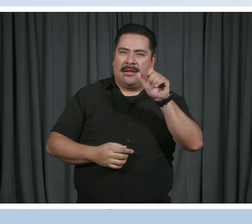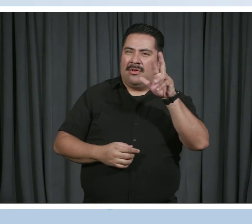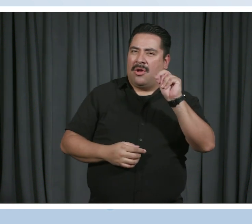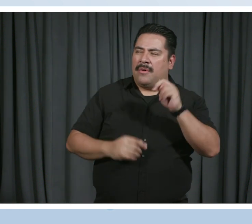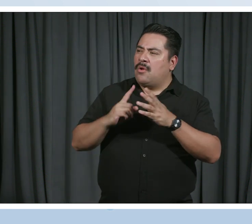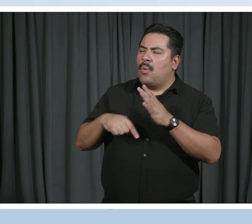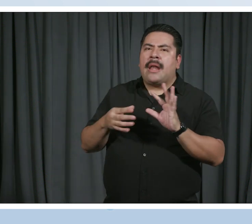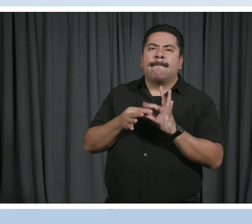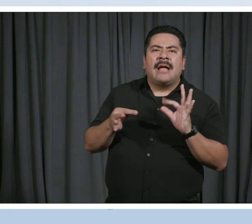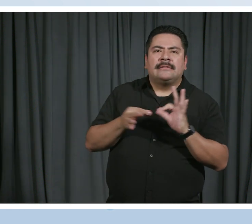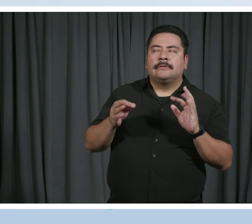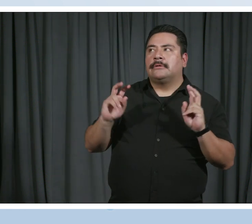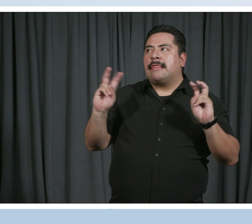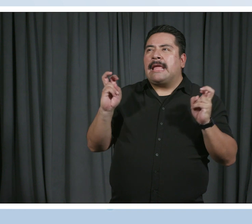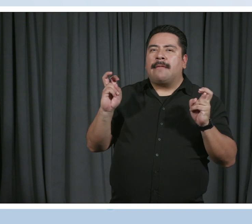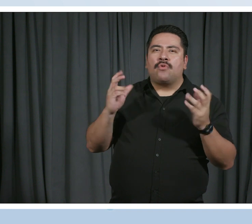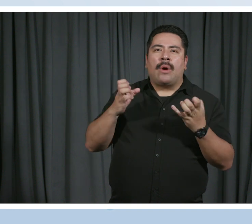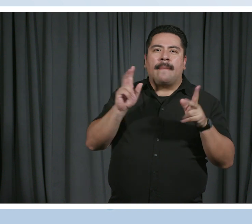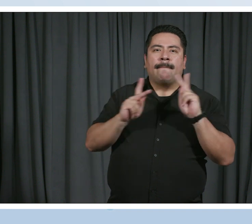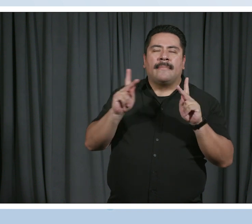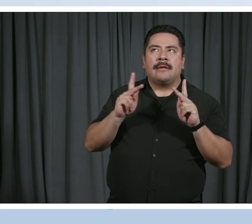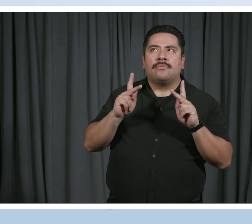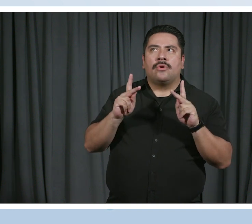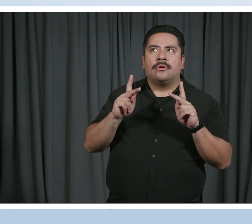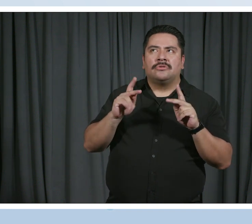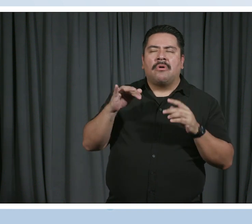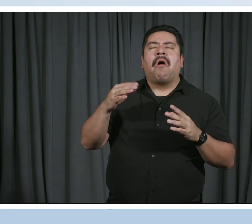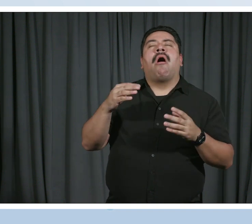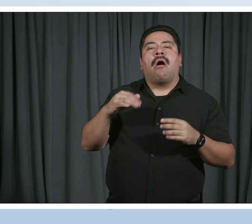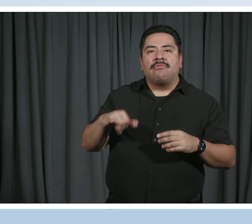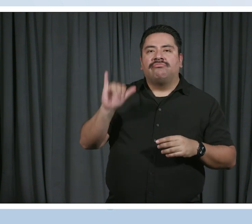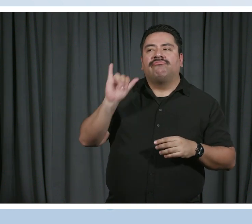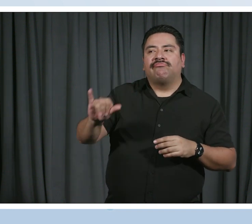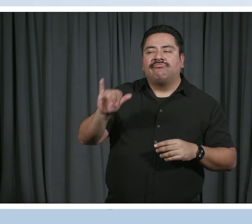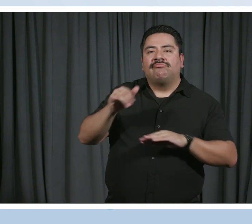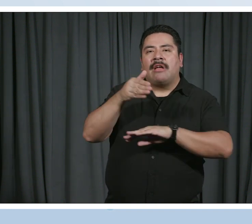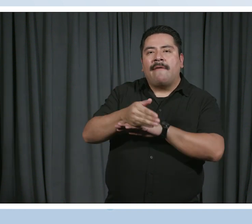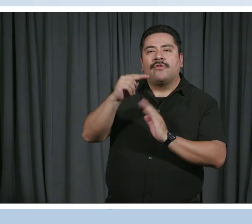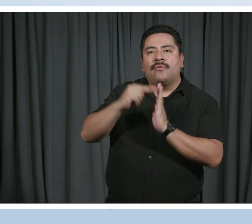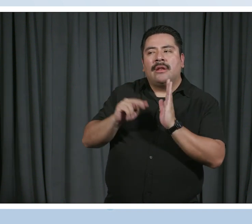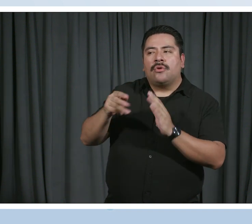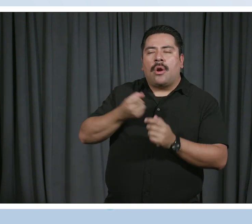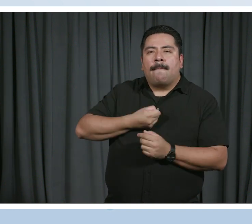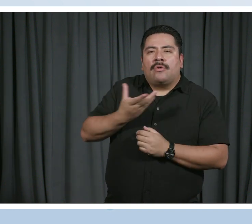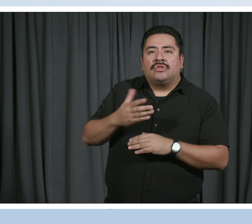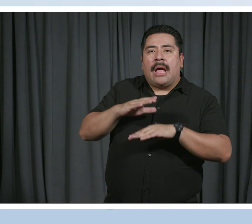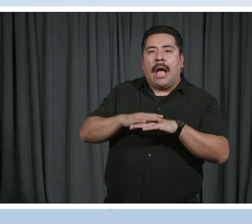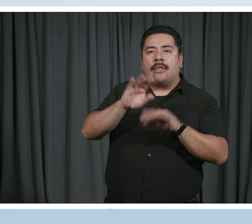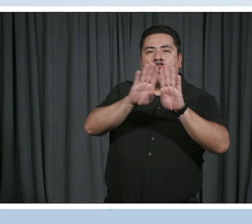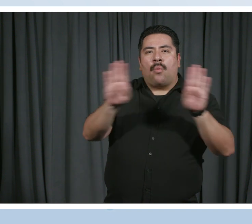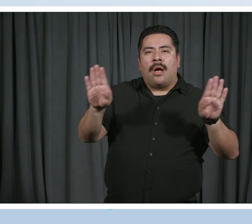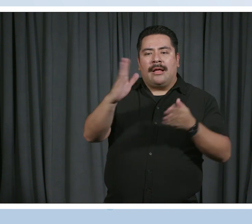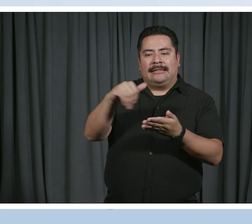or theme do you want people to take away after reading your poetry that is on the walls